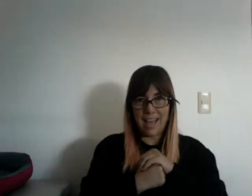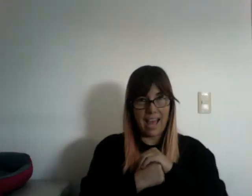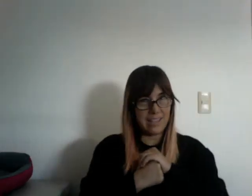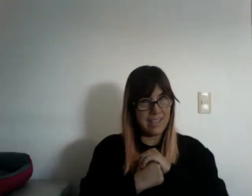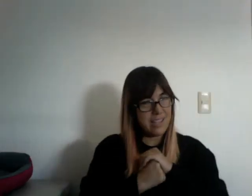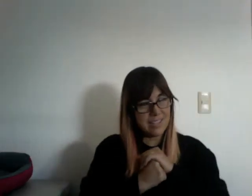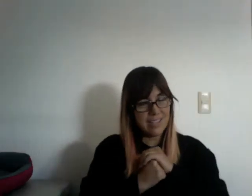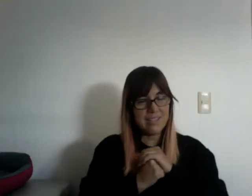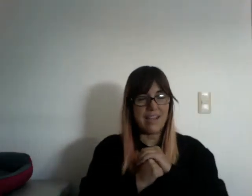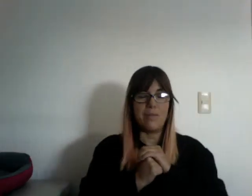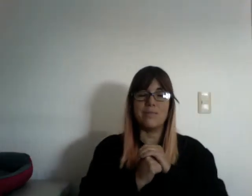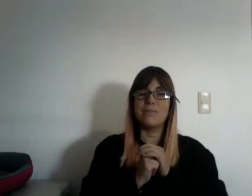at least 10 times.